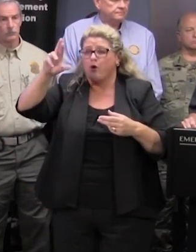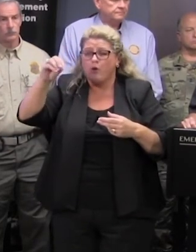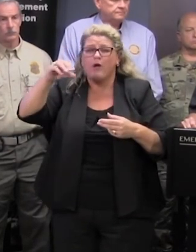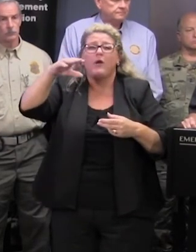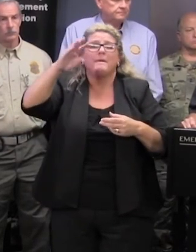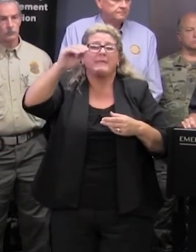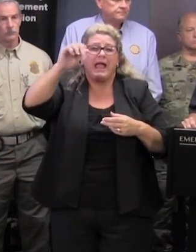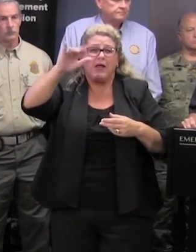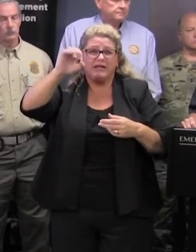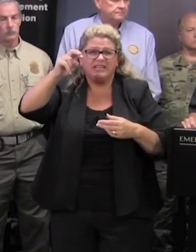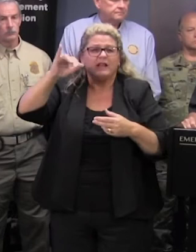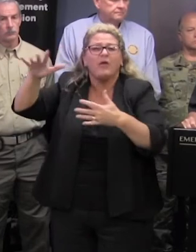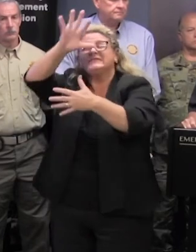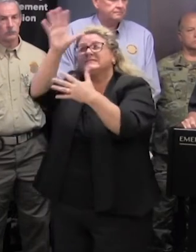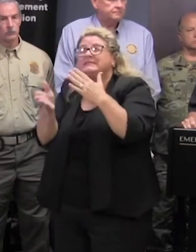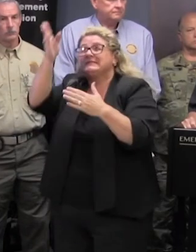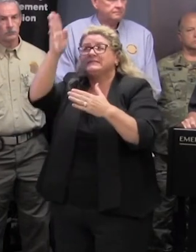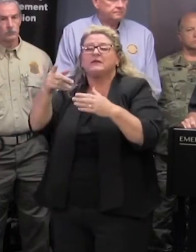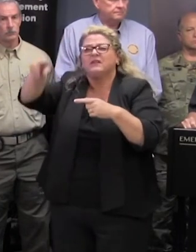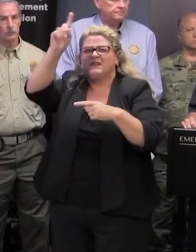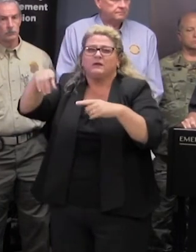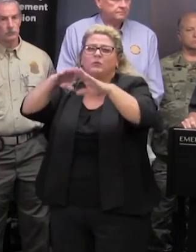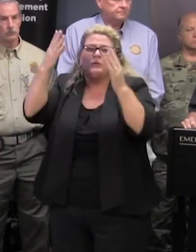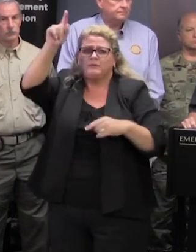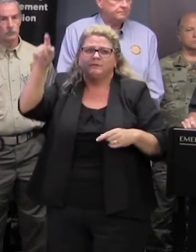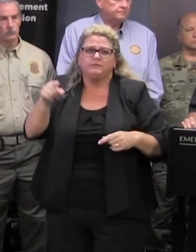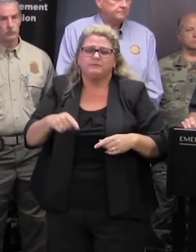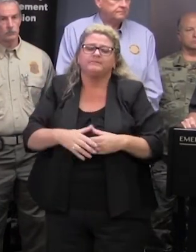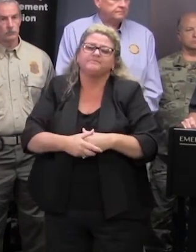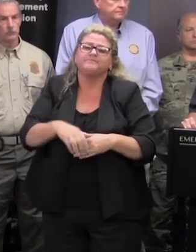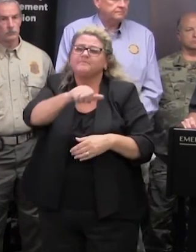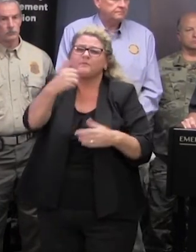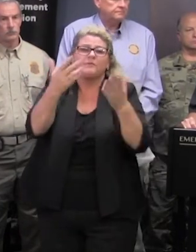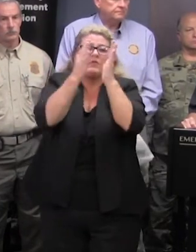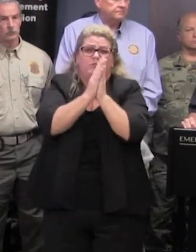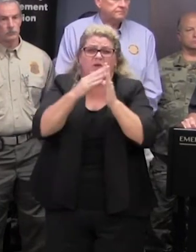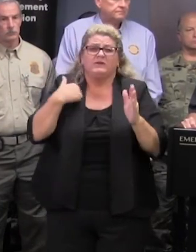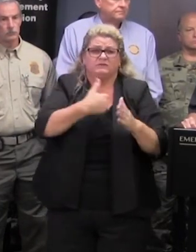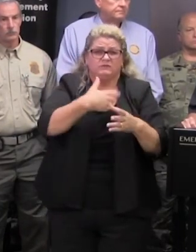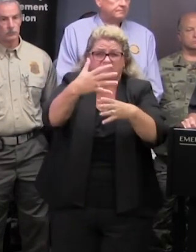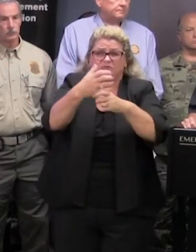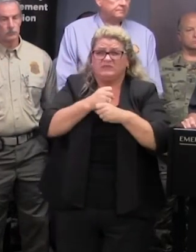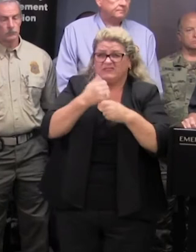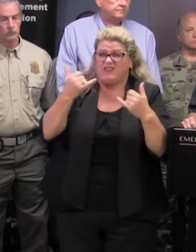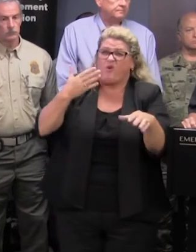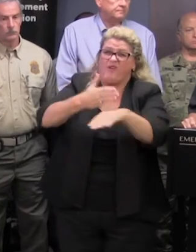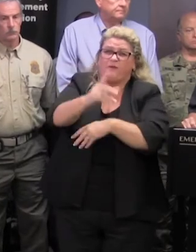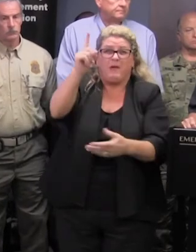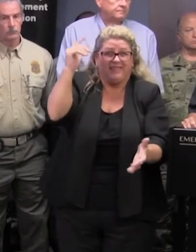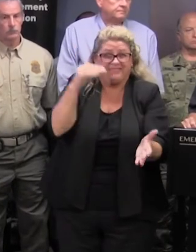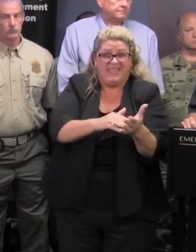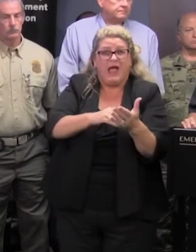to maintain connectivity logistical requests that we receive so far from the local authorities it's over a thousand